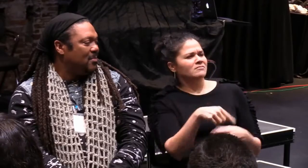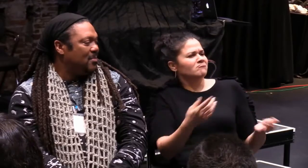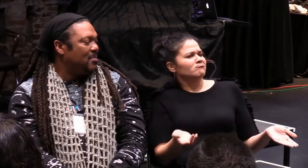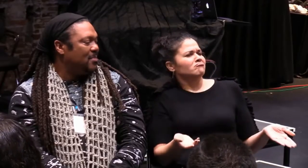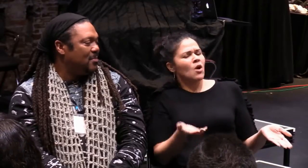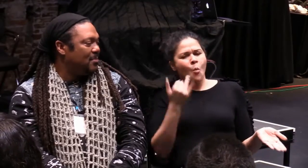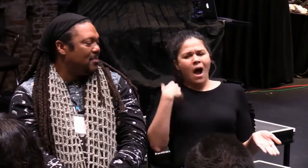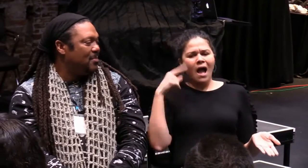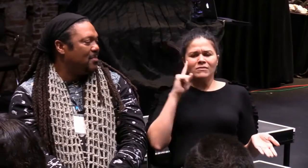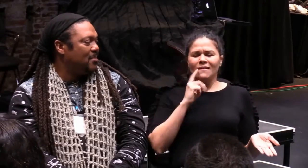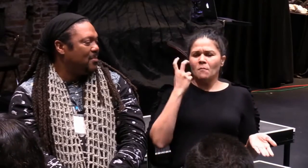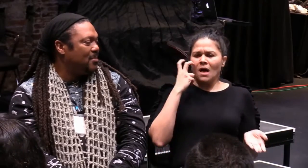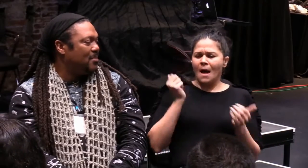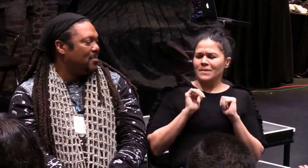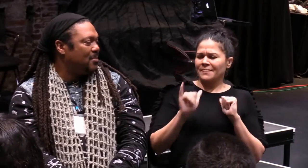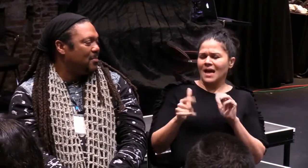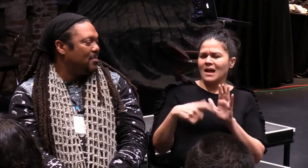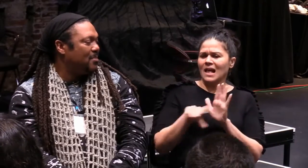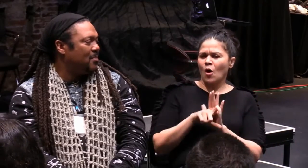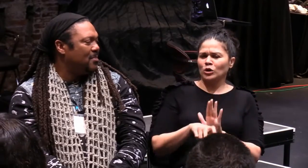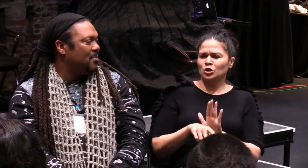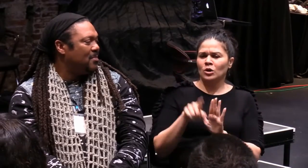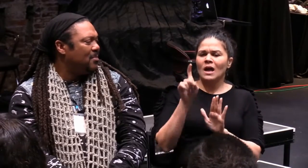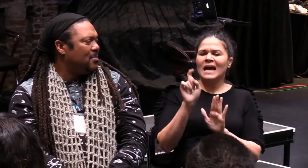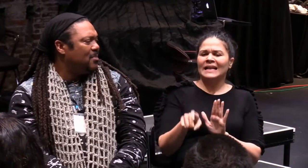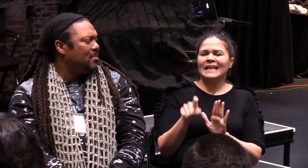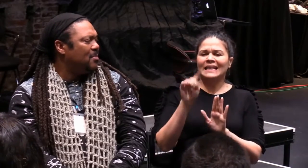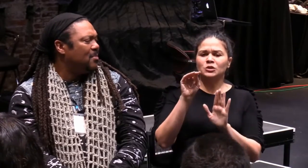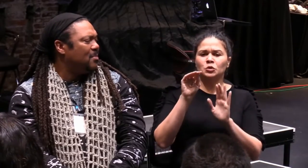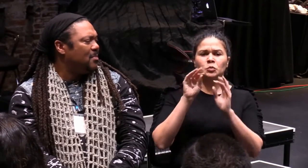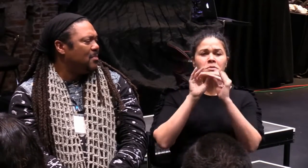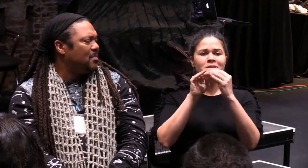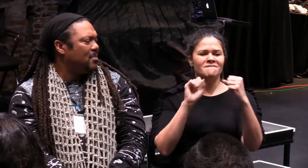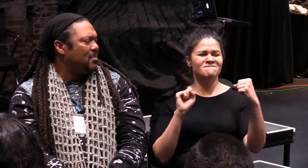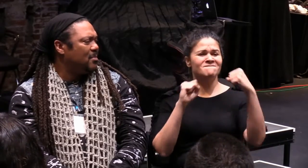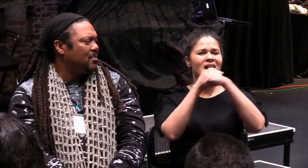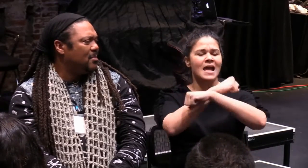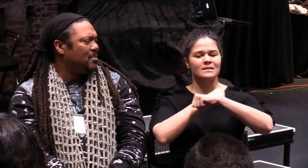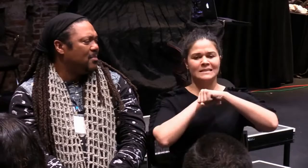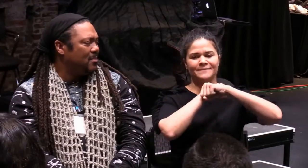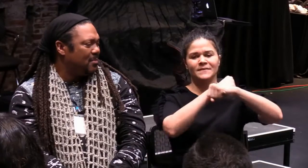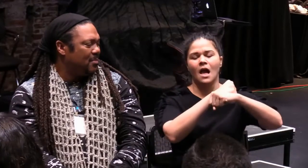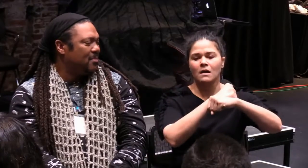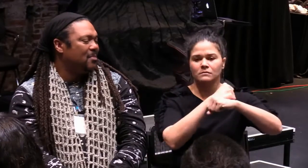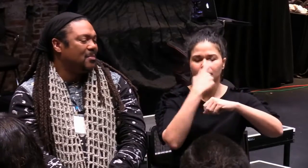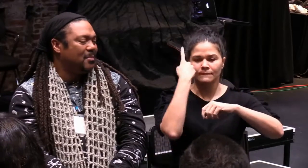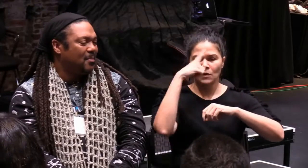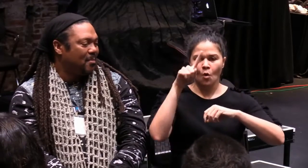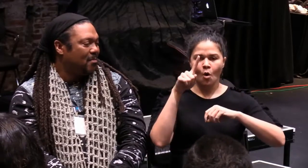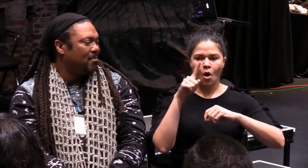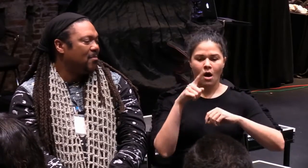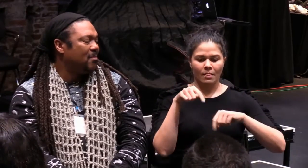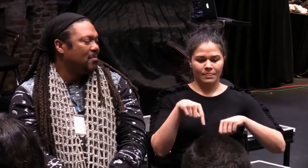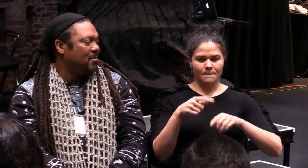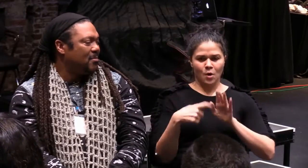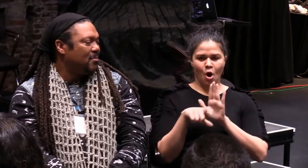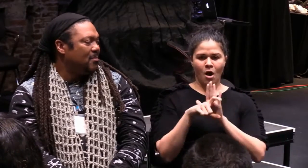and you don't have to ask the question, oh, who can play this role? No, we can fight